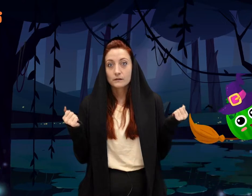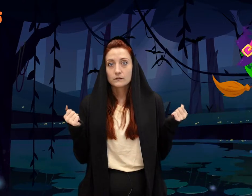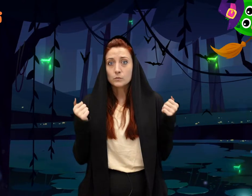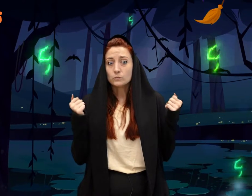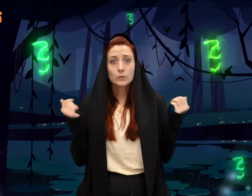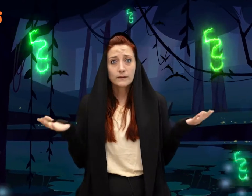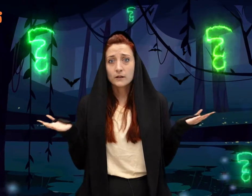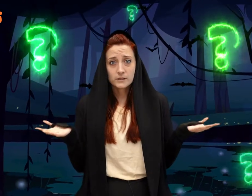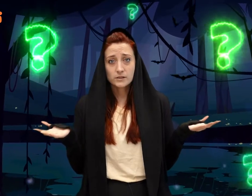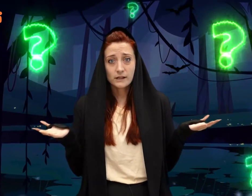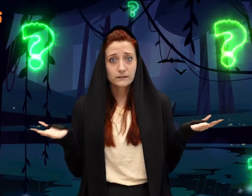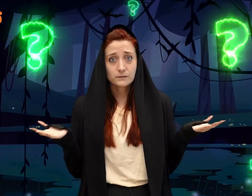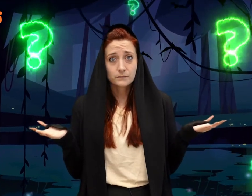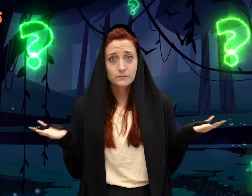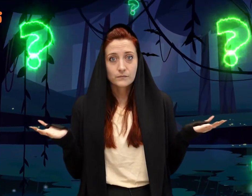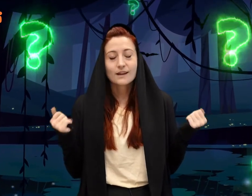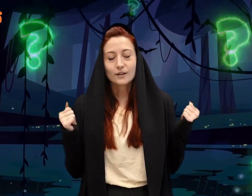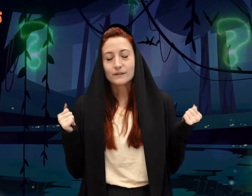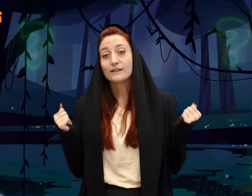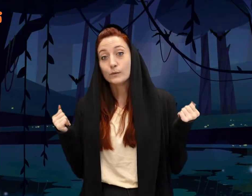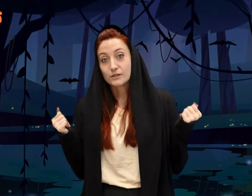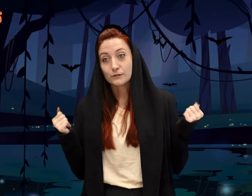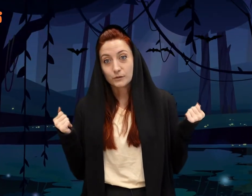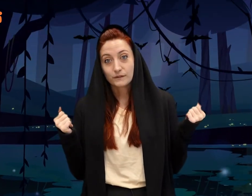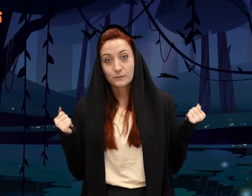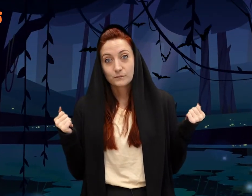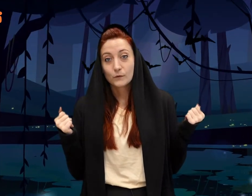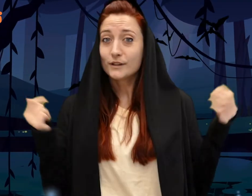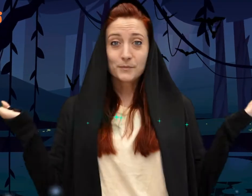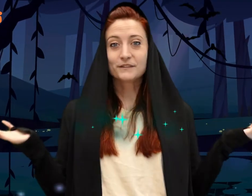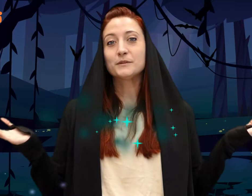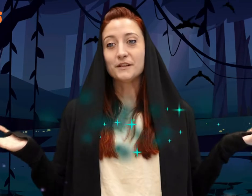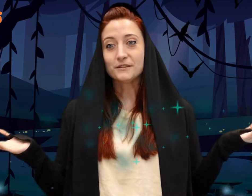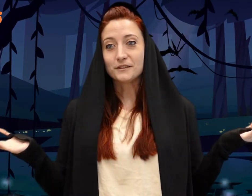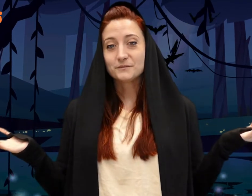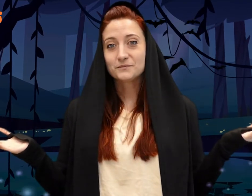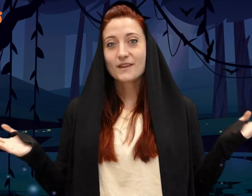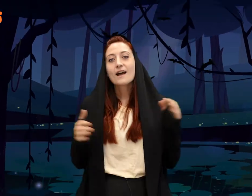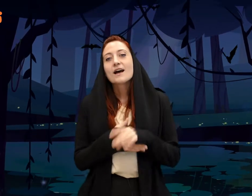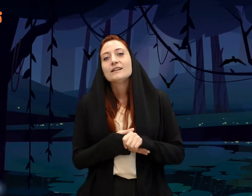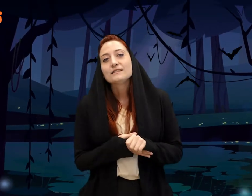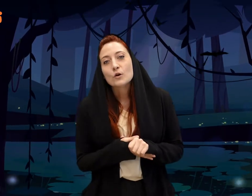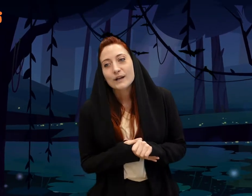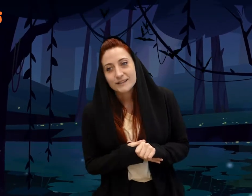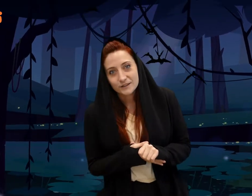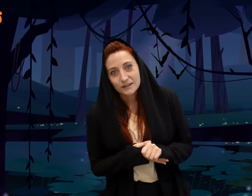So what were they going to do next? Go and see a witch, of course. What could possibly go wrong? Let's not wait any longer.